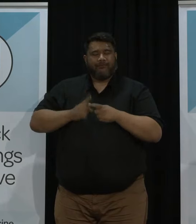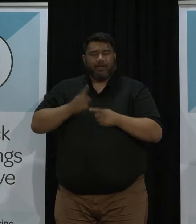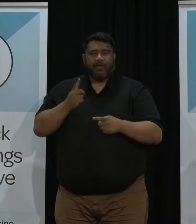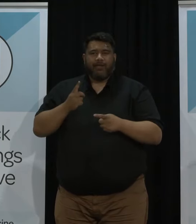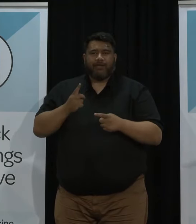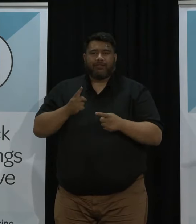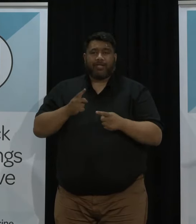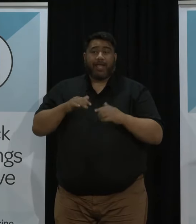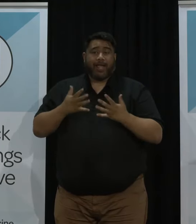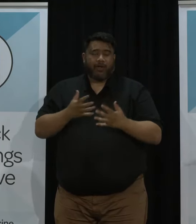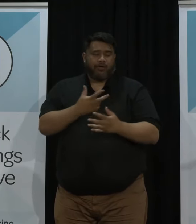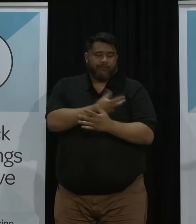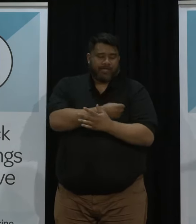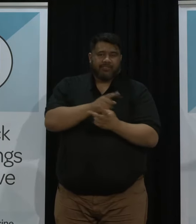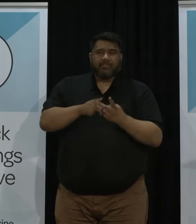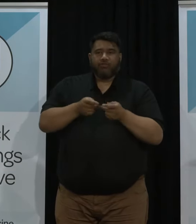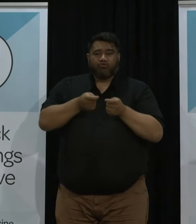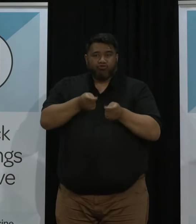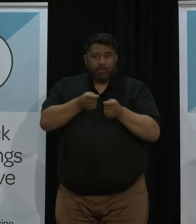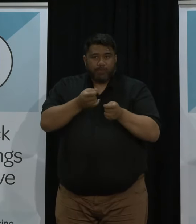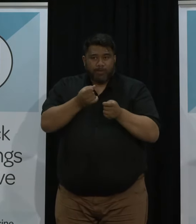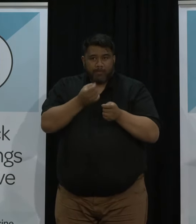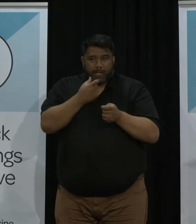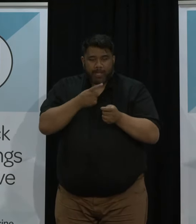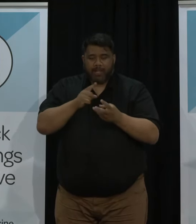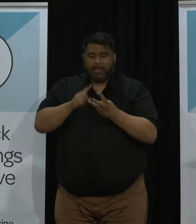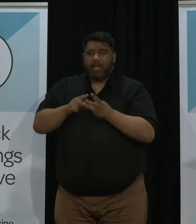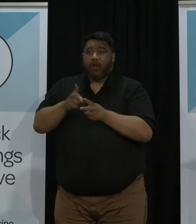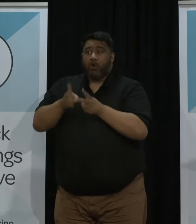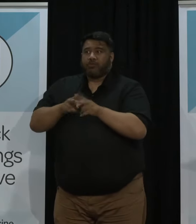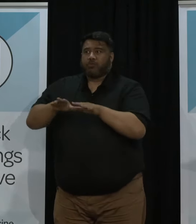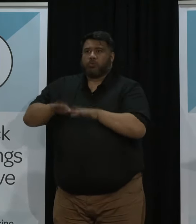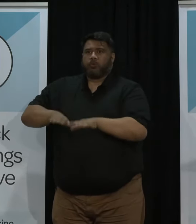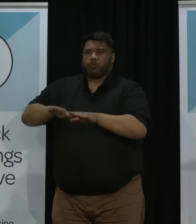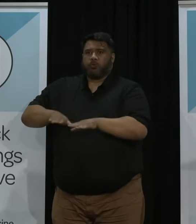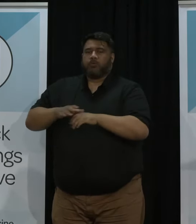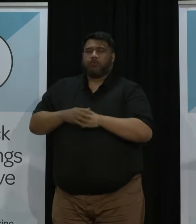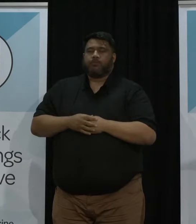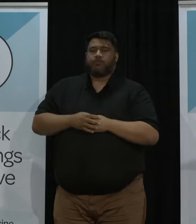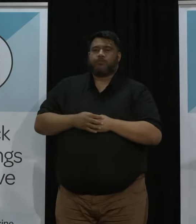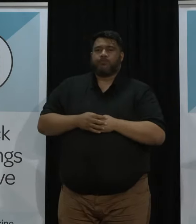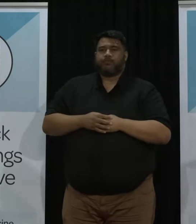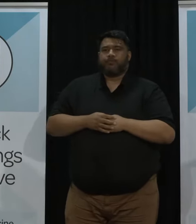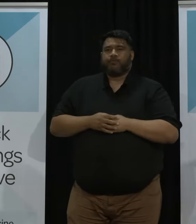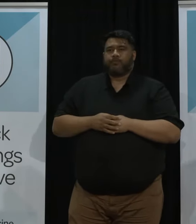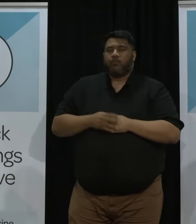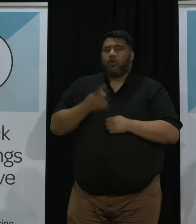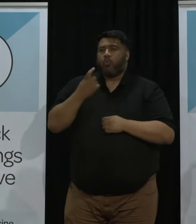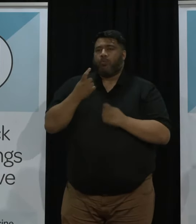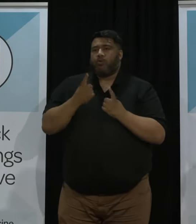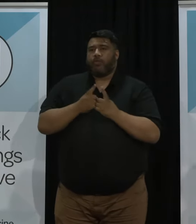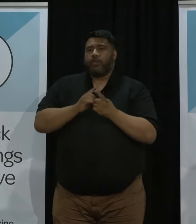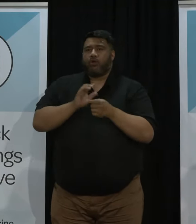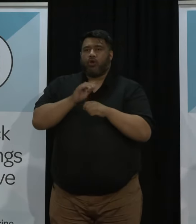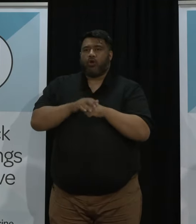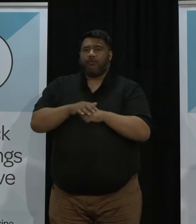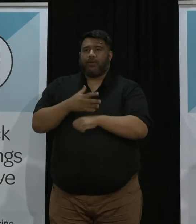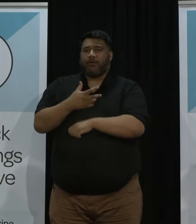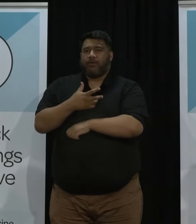we can keep people safe and ensure that our hospitals maintain capacity Finally, an update on vaccination projections